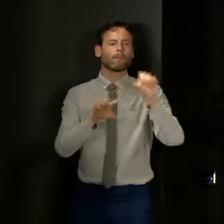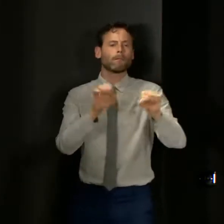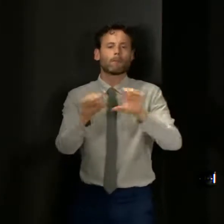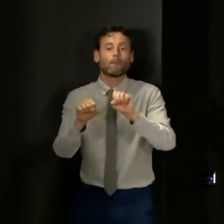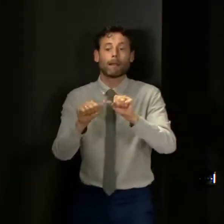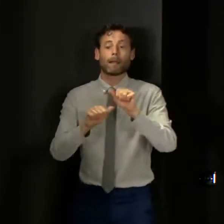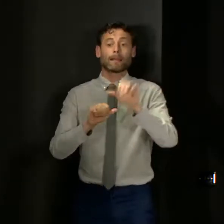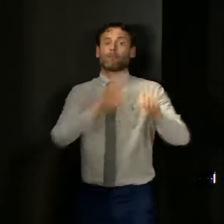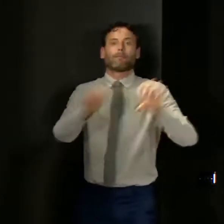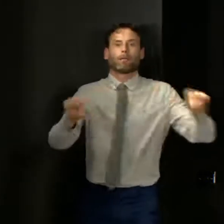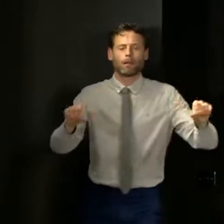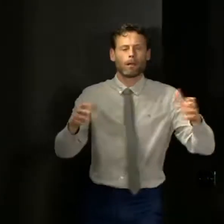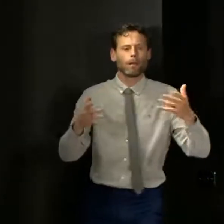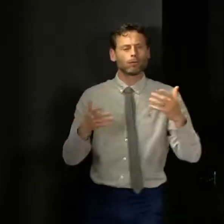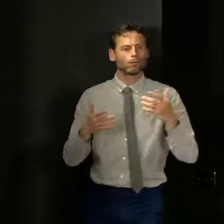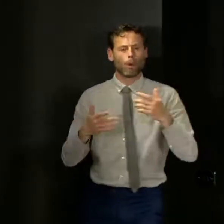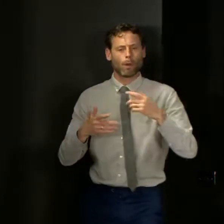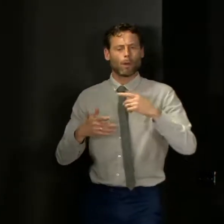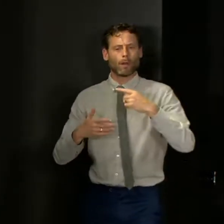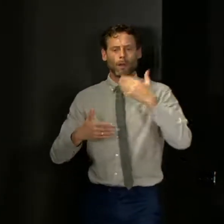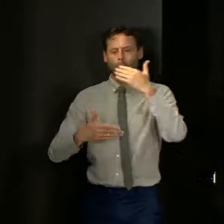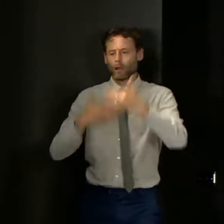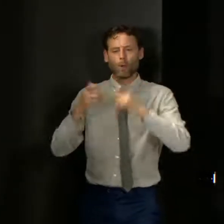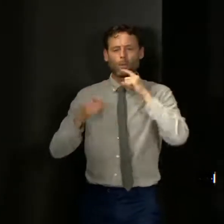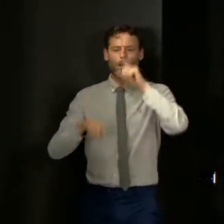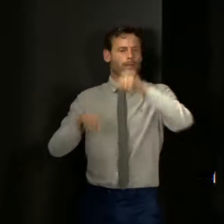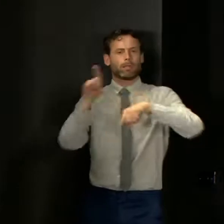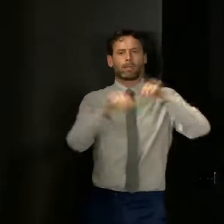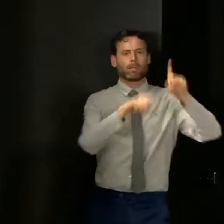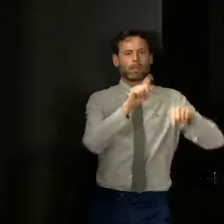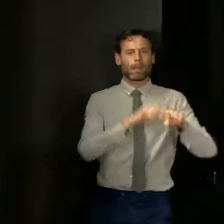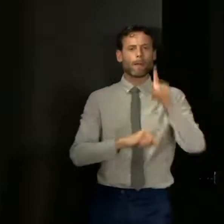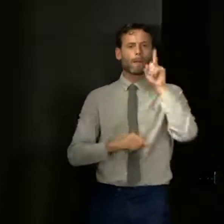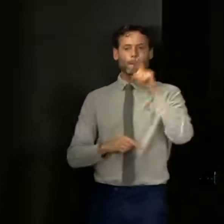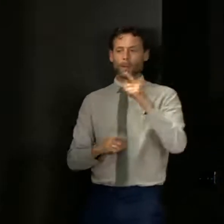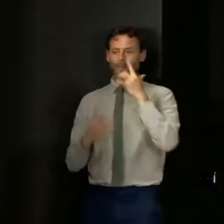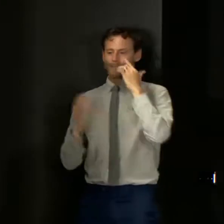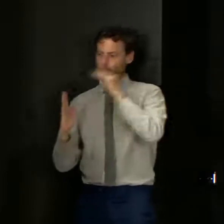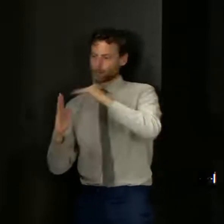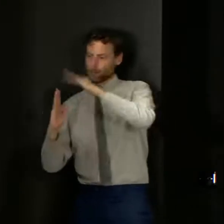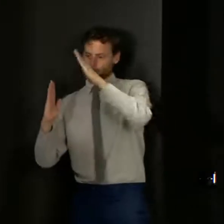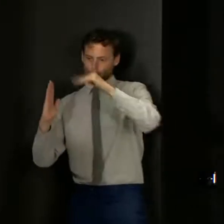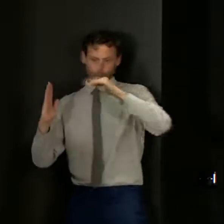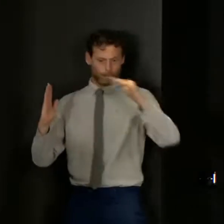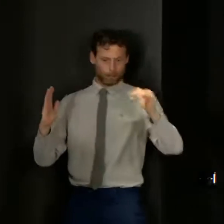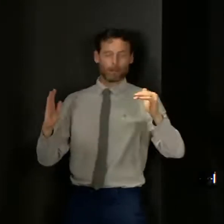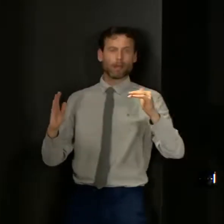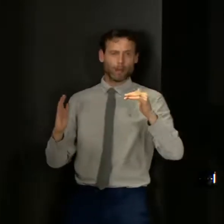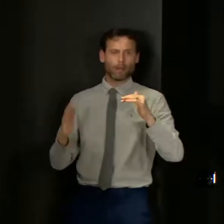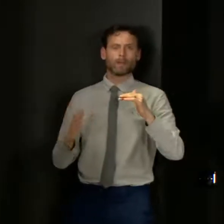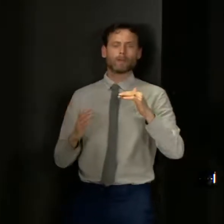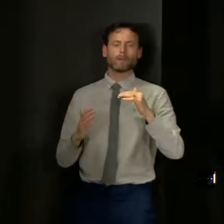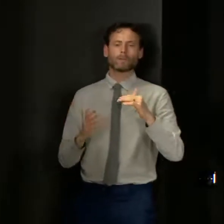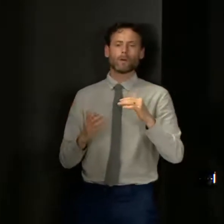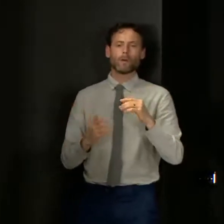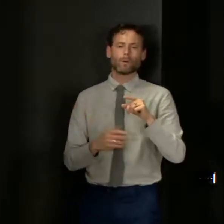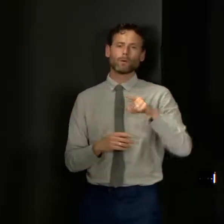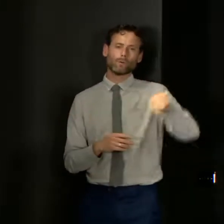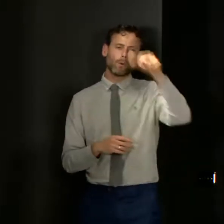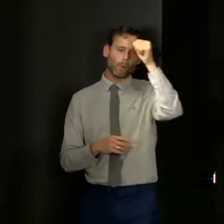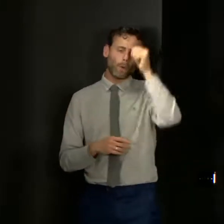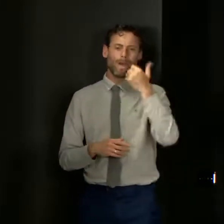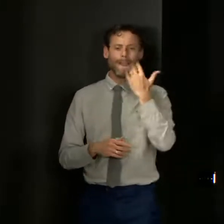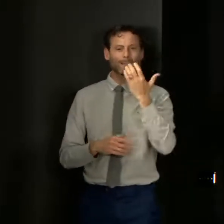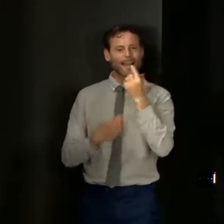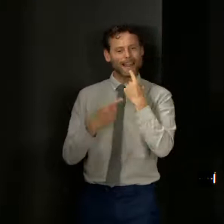range of measures that we examine. And we feed that into the modelling systems that we now have in place, that people are becoming much more familiar with. And that gives us a